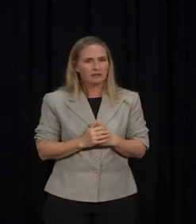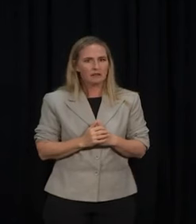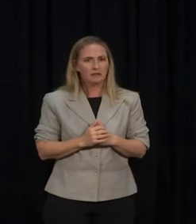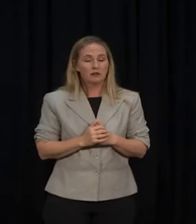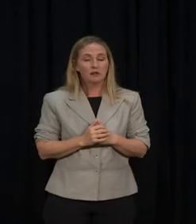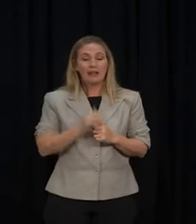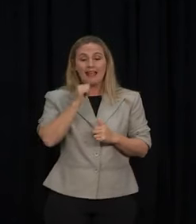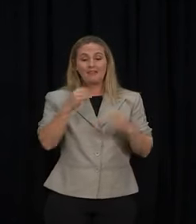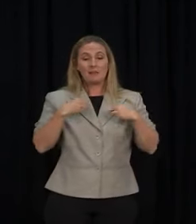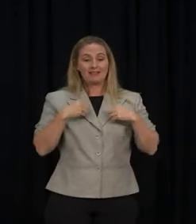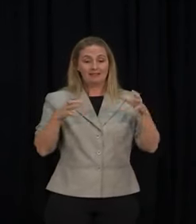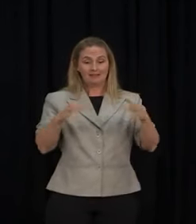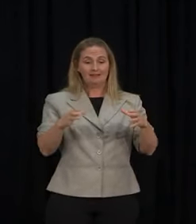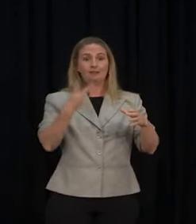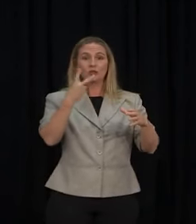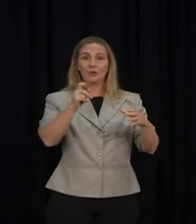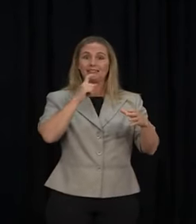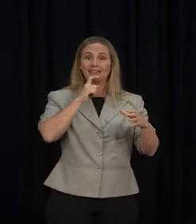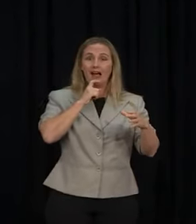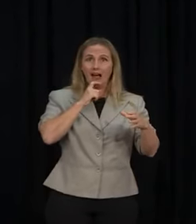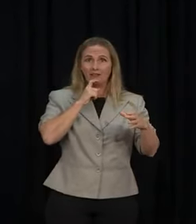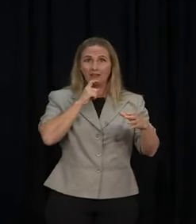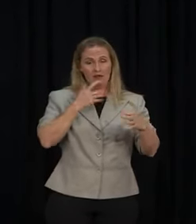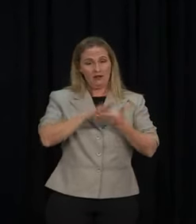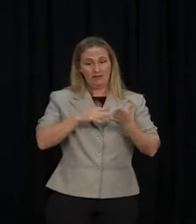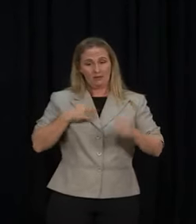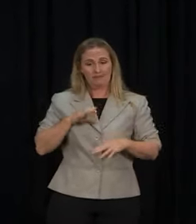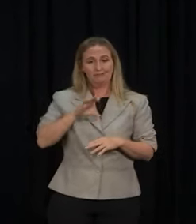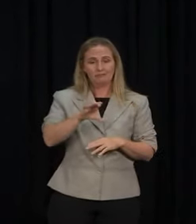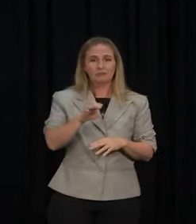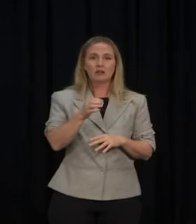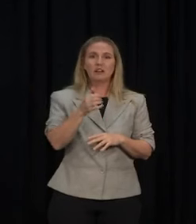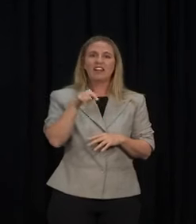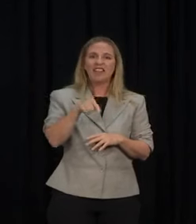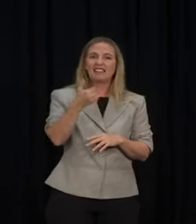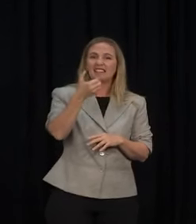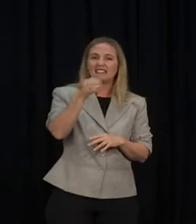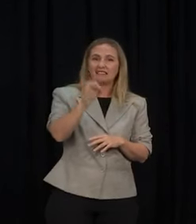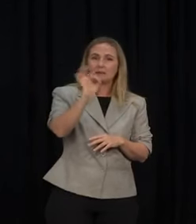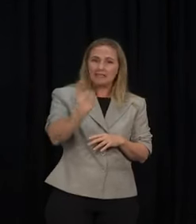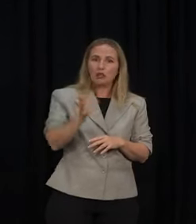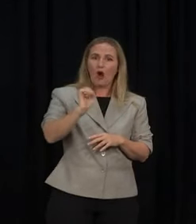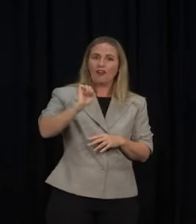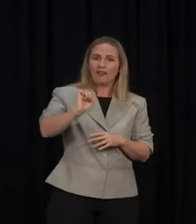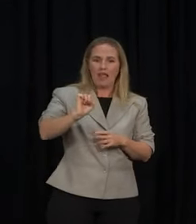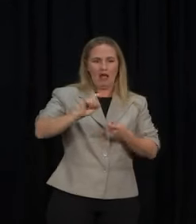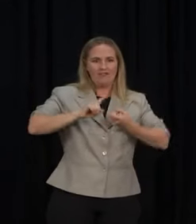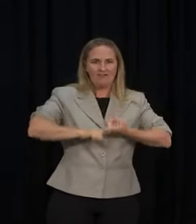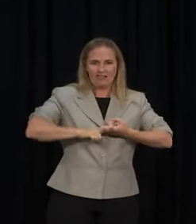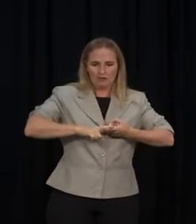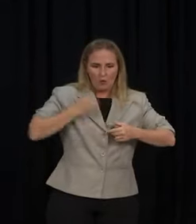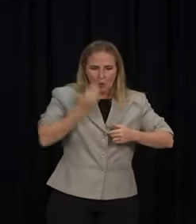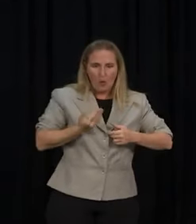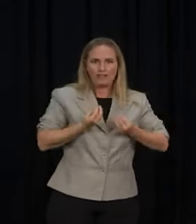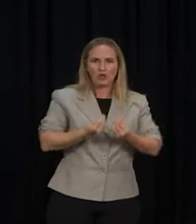20 people, this payment would be 50, nearly 60% of their fixed costs. So that's not even about meeting